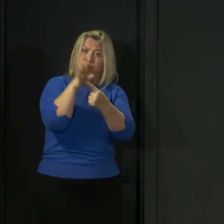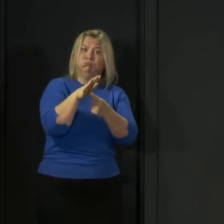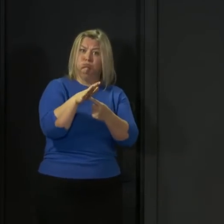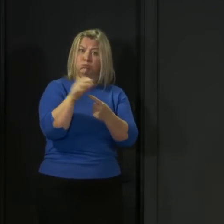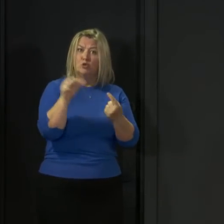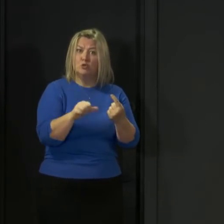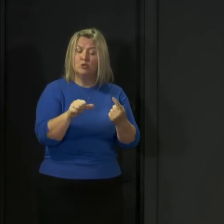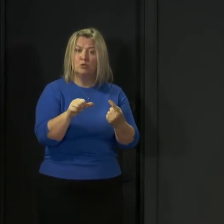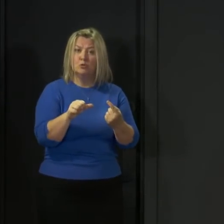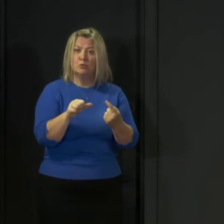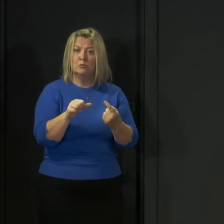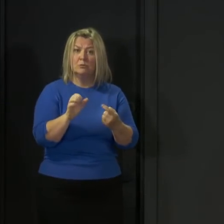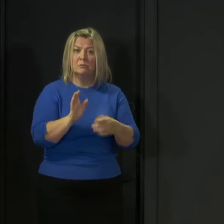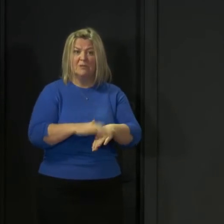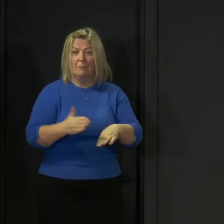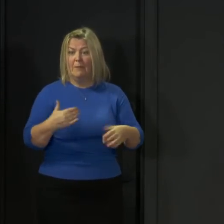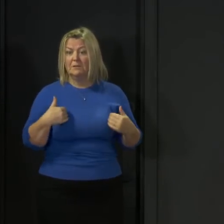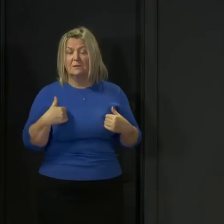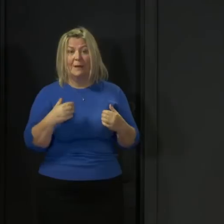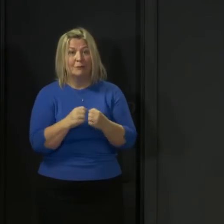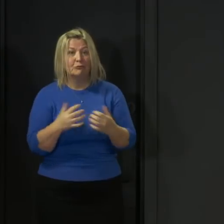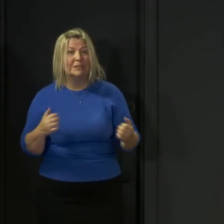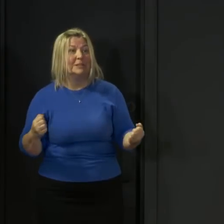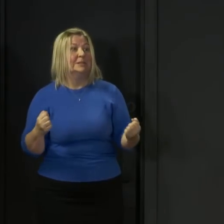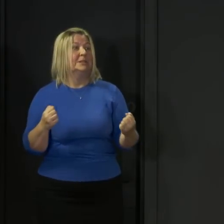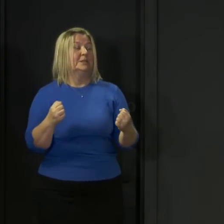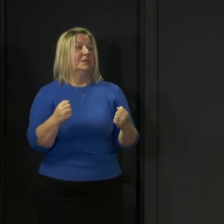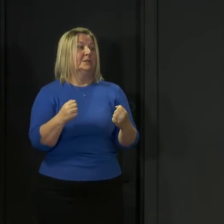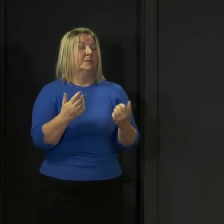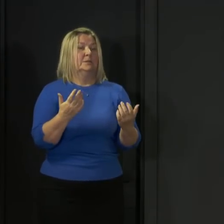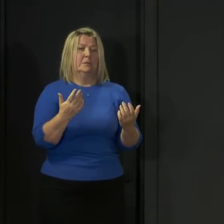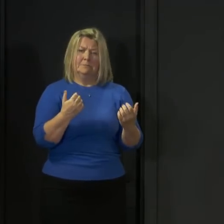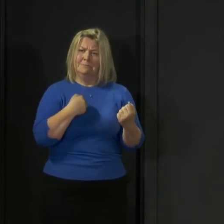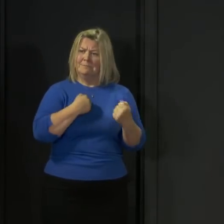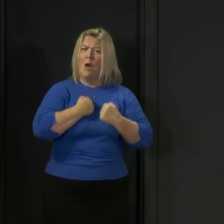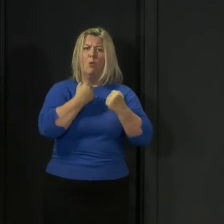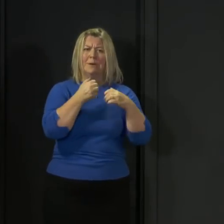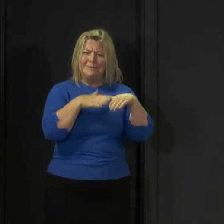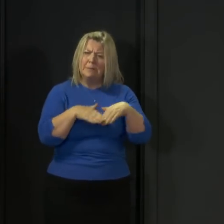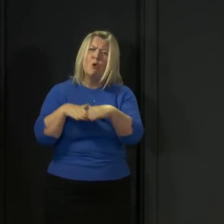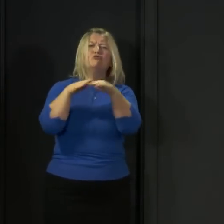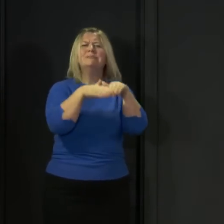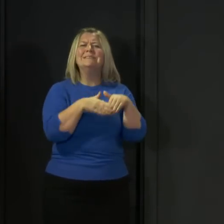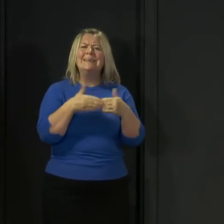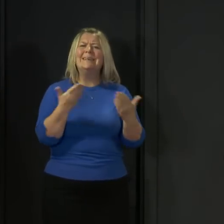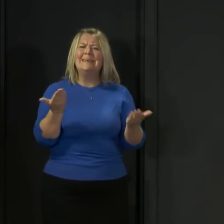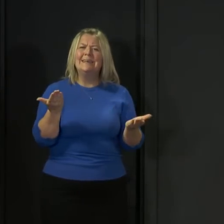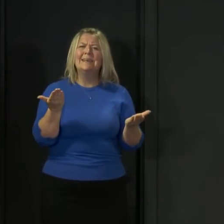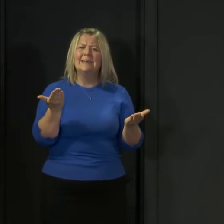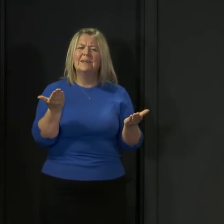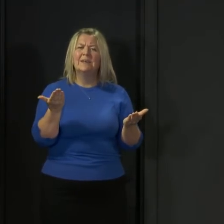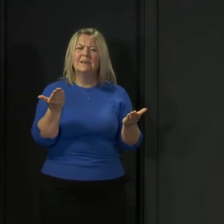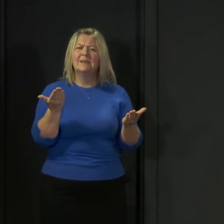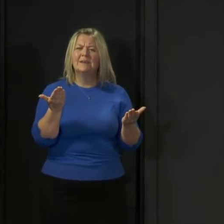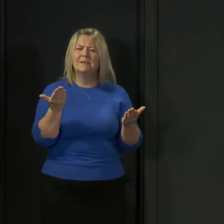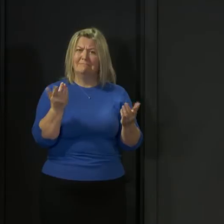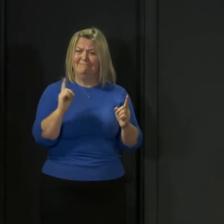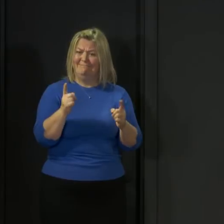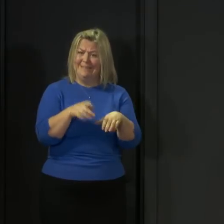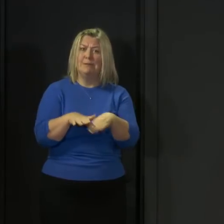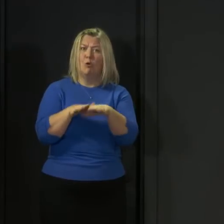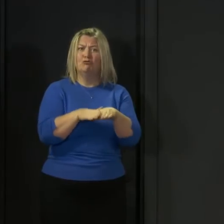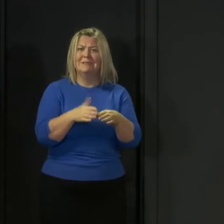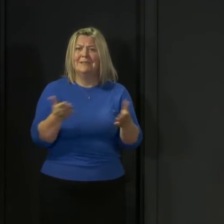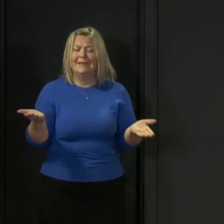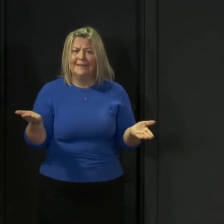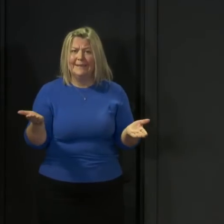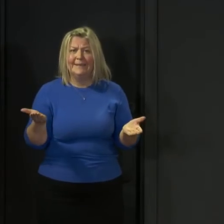regardless of whether I think that or not it is a feature of our democracy but I think and I've tried to do this by and large I think we should just